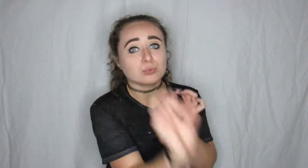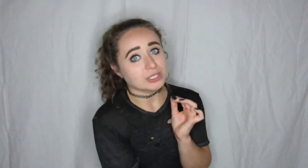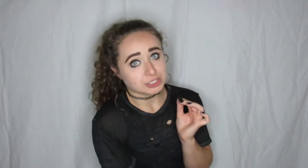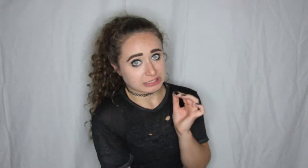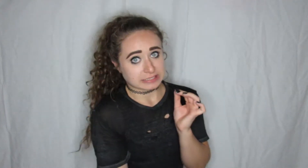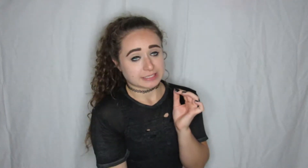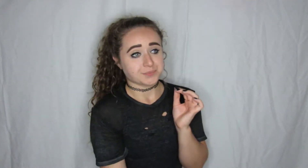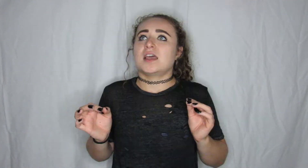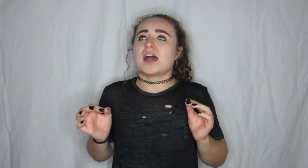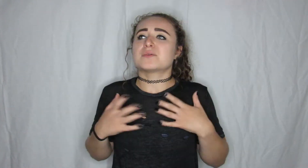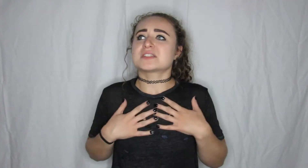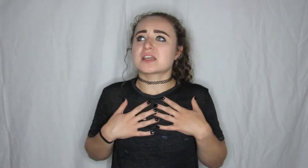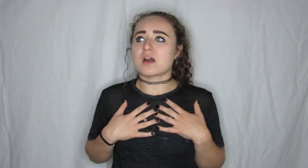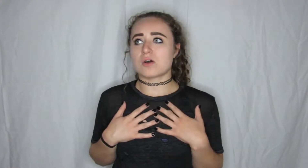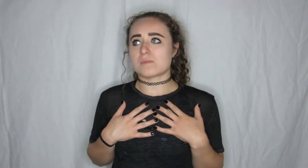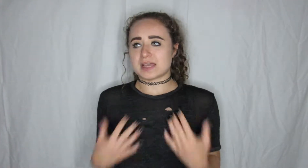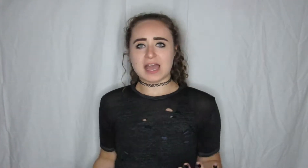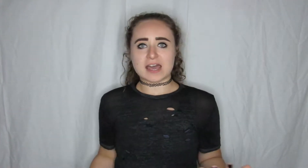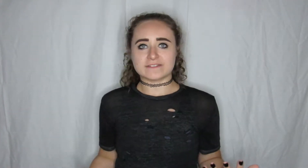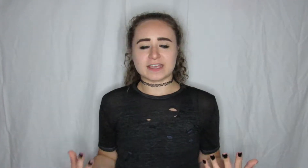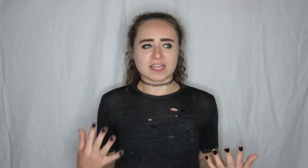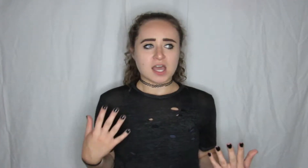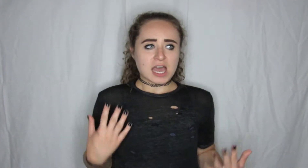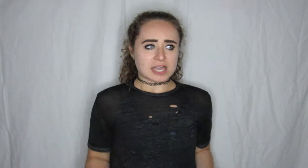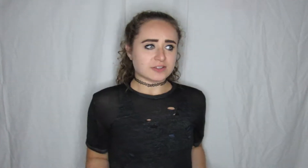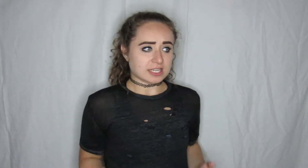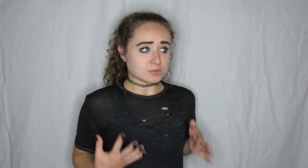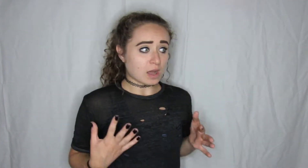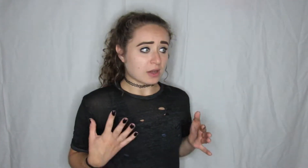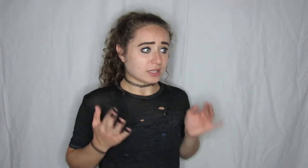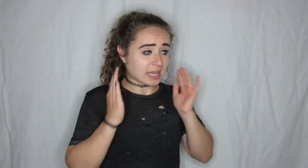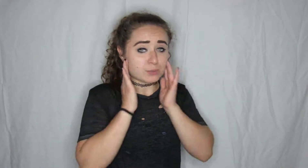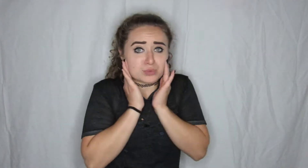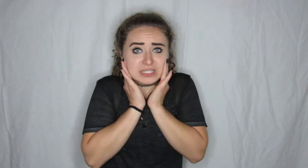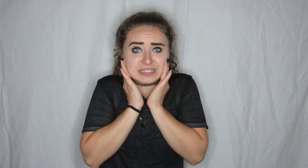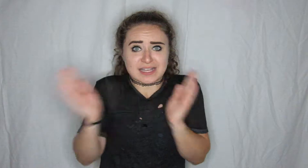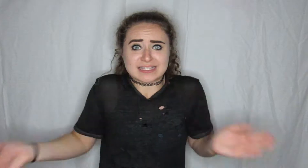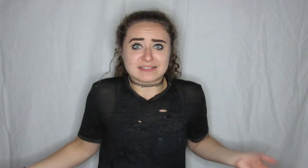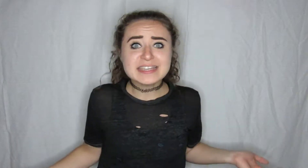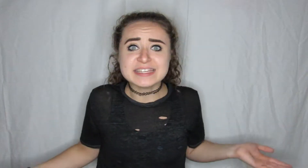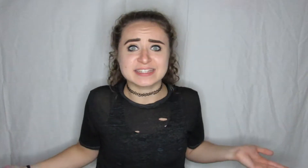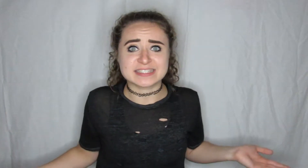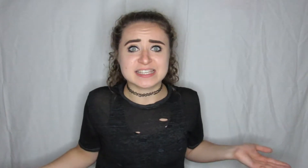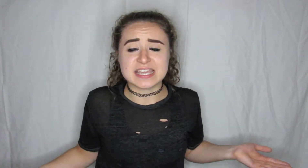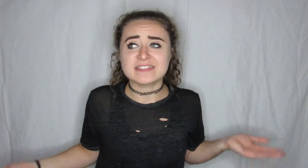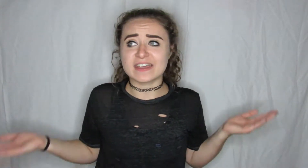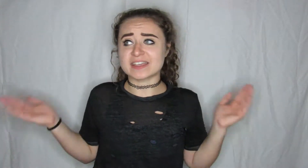originally I was like oh my god like I realized wow like I'm really like liking this kid like